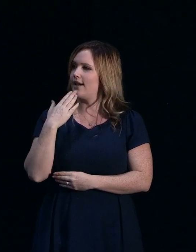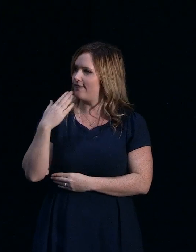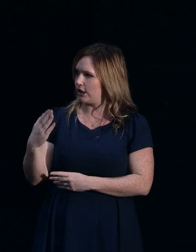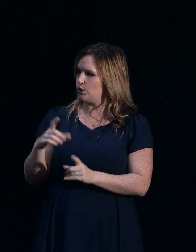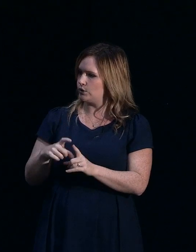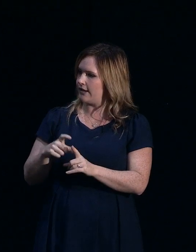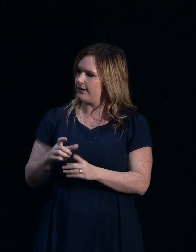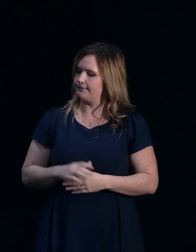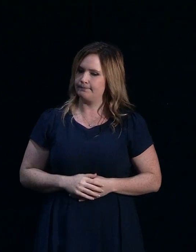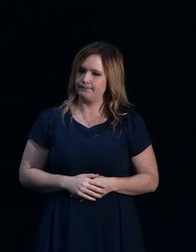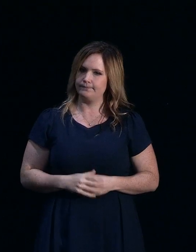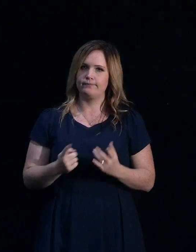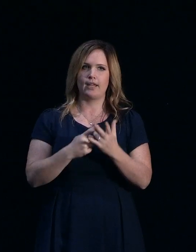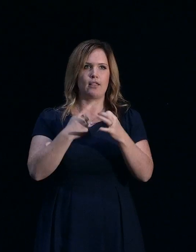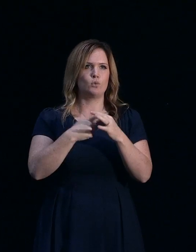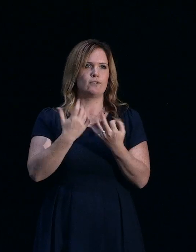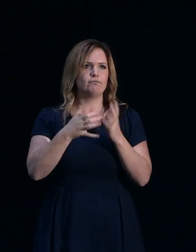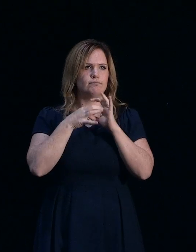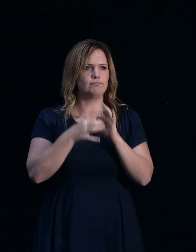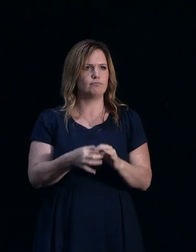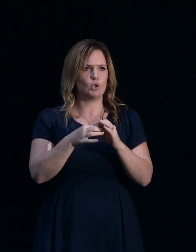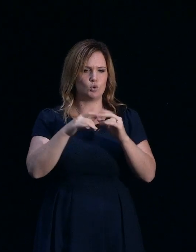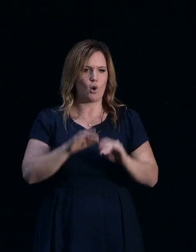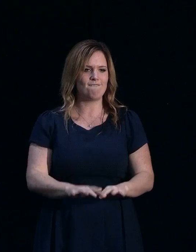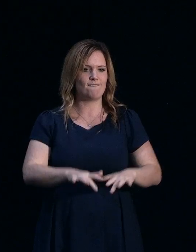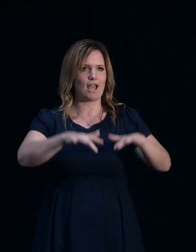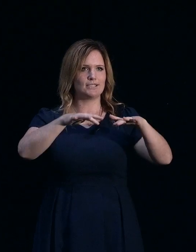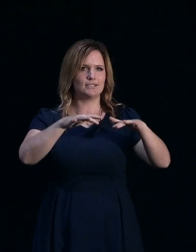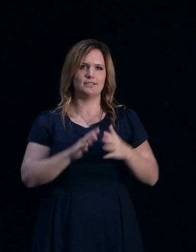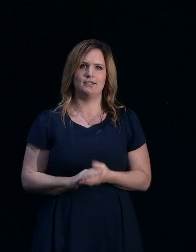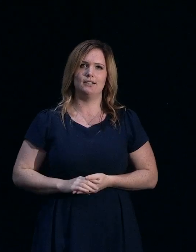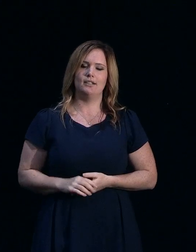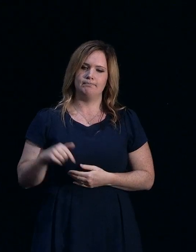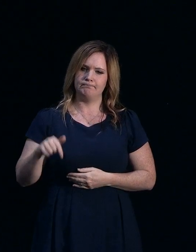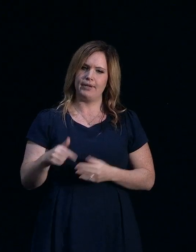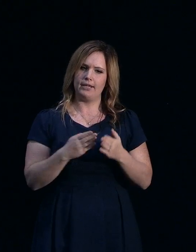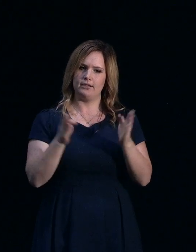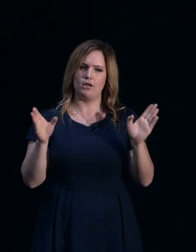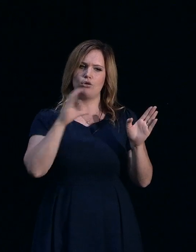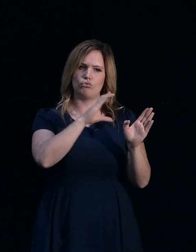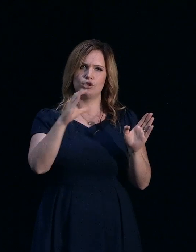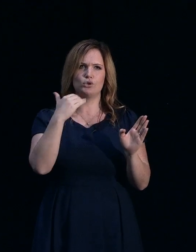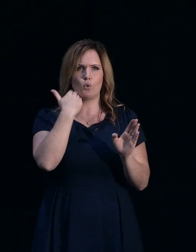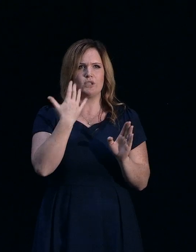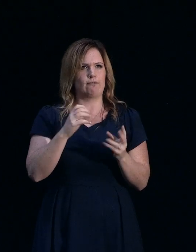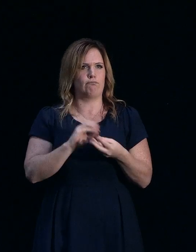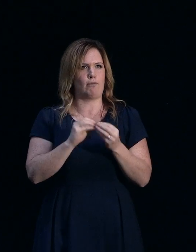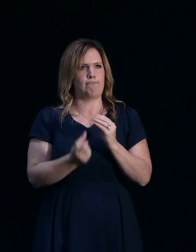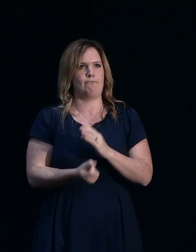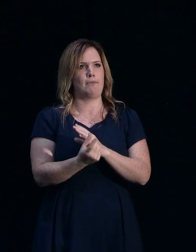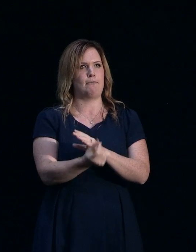The other one is around flooding. Because we've all known here in Greater Christchurch that it was always prone to flooding.